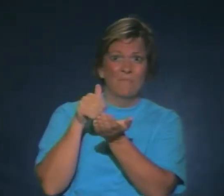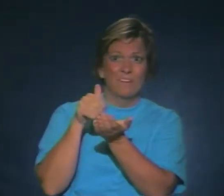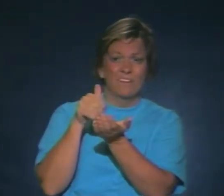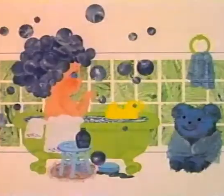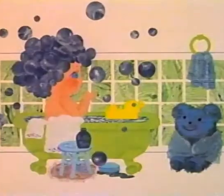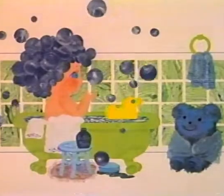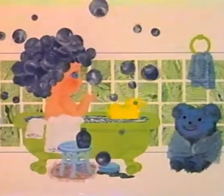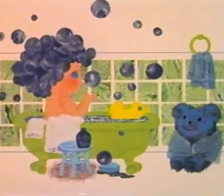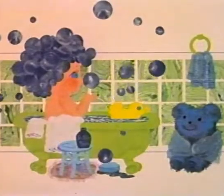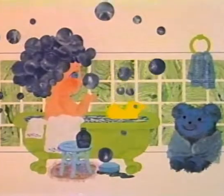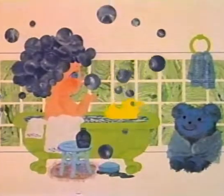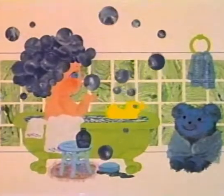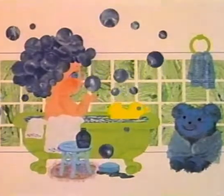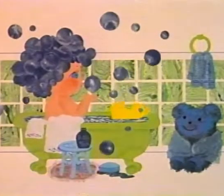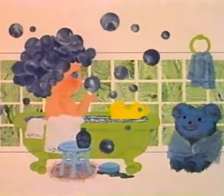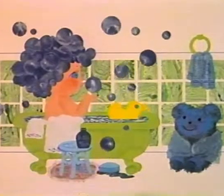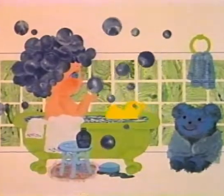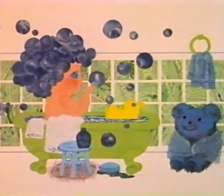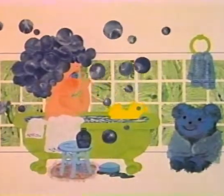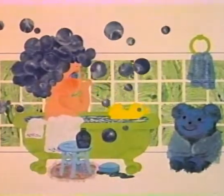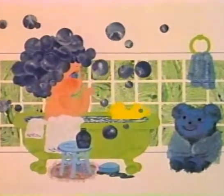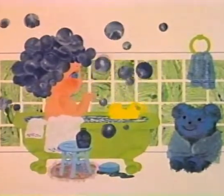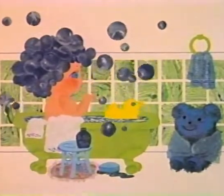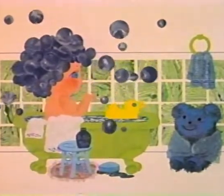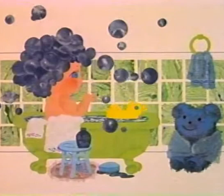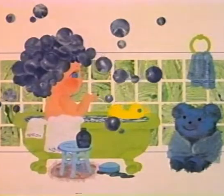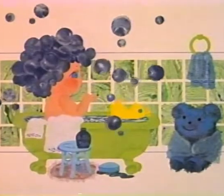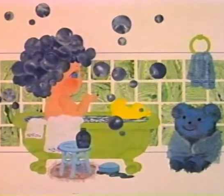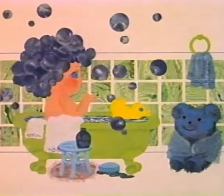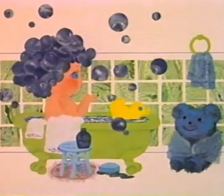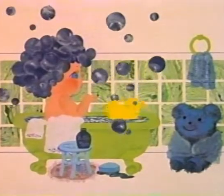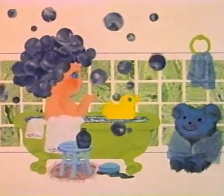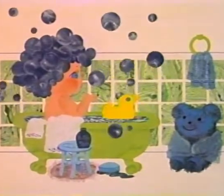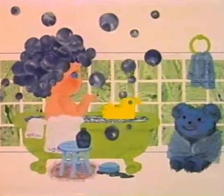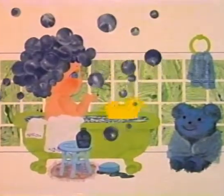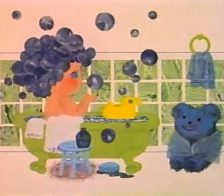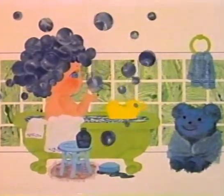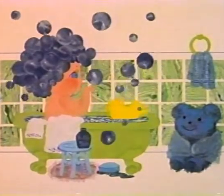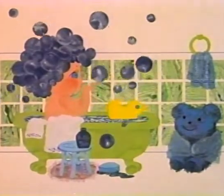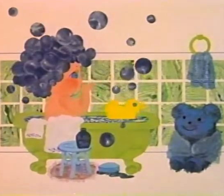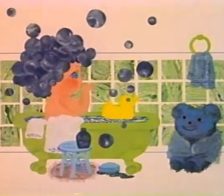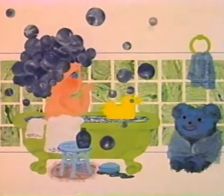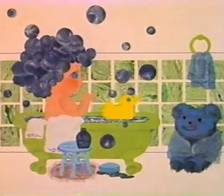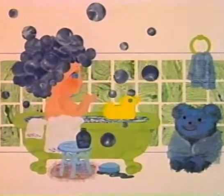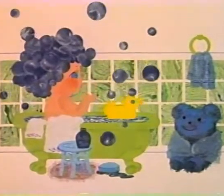Sue wants blue water. Sue wants blue soap.